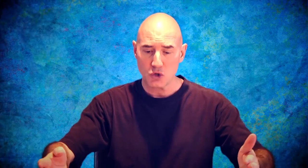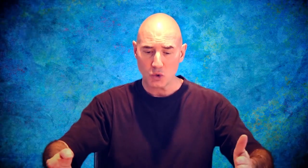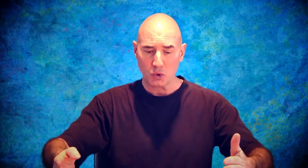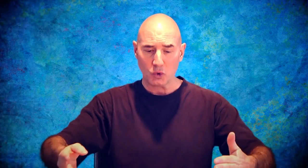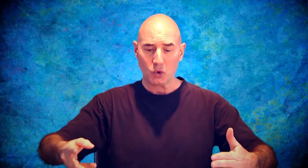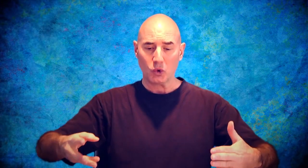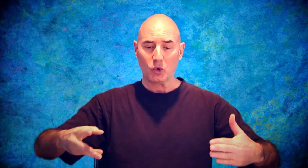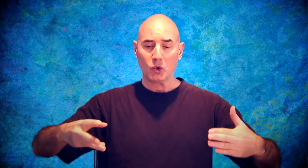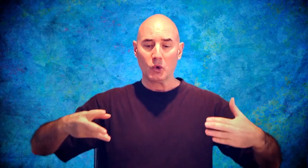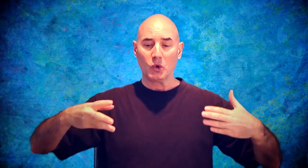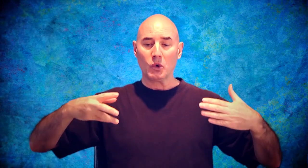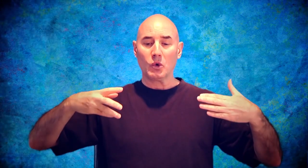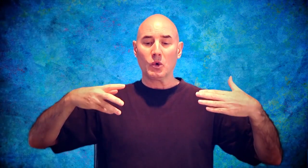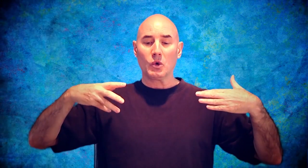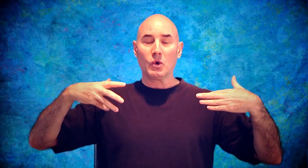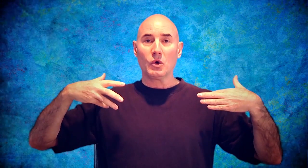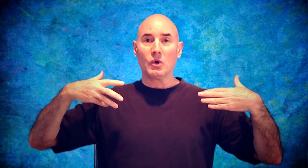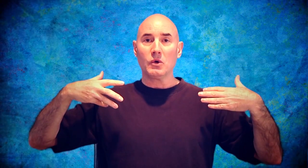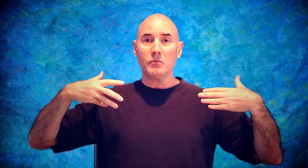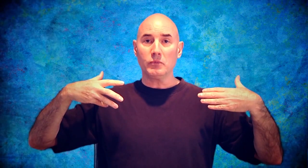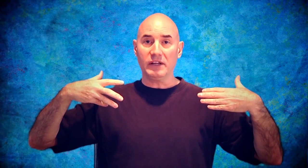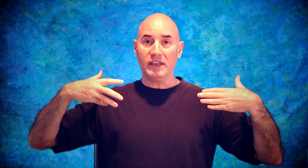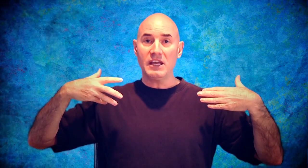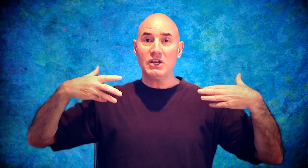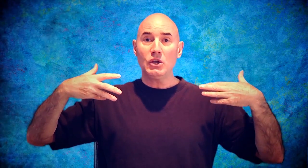breathe in,